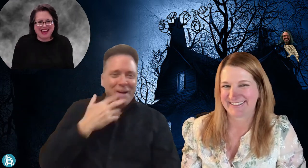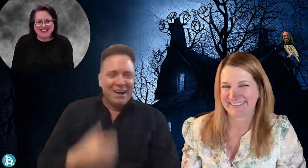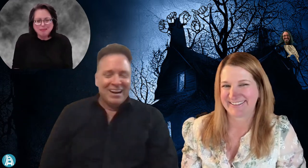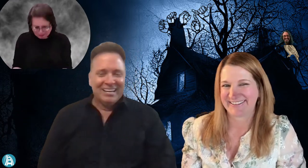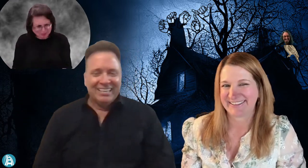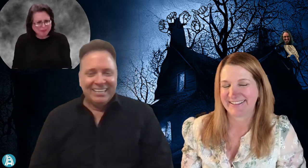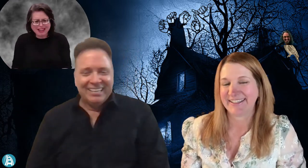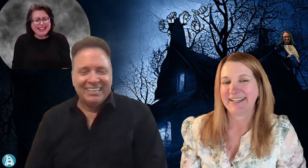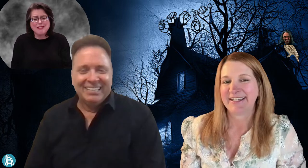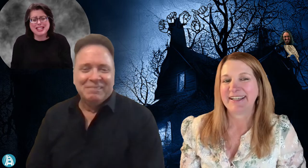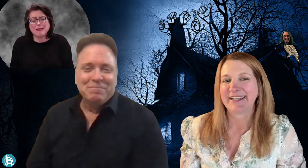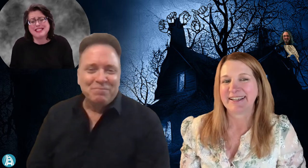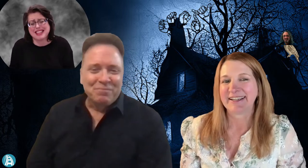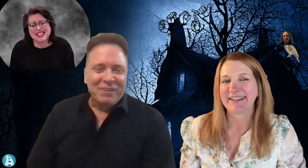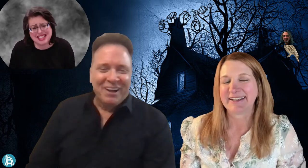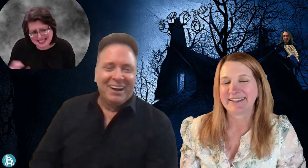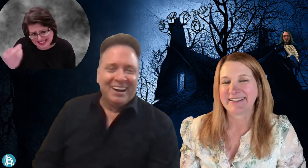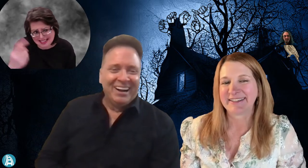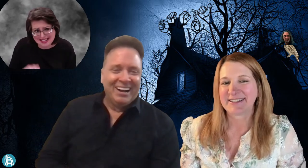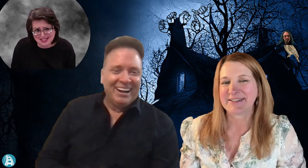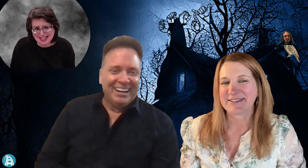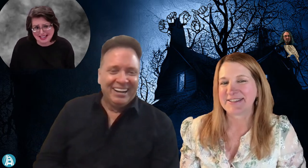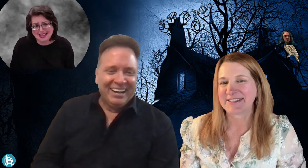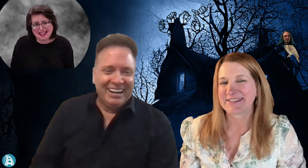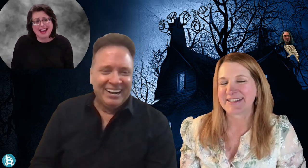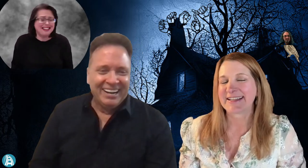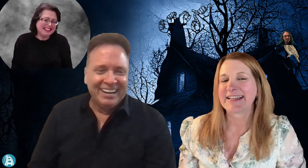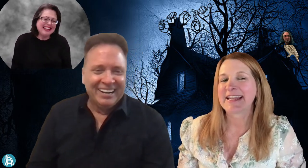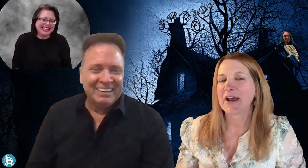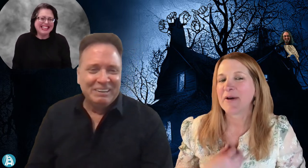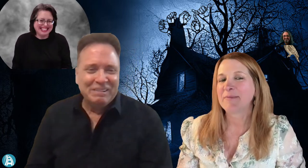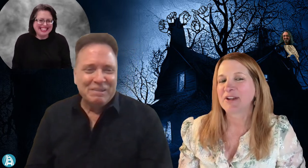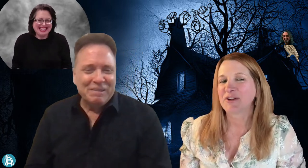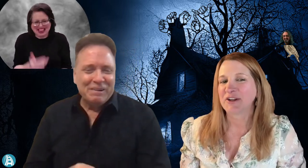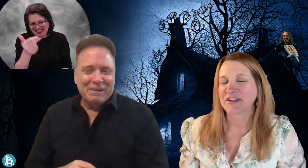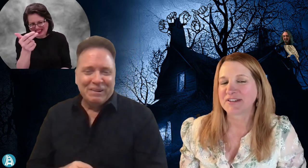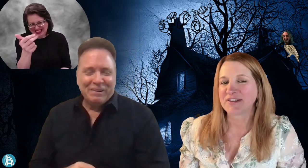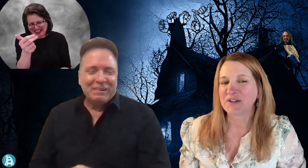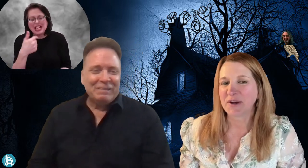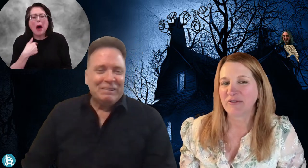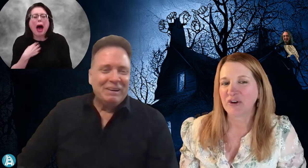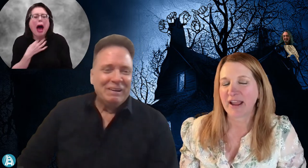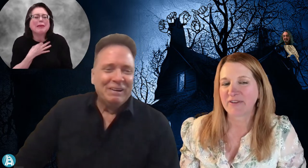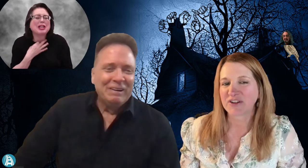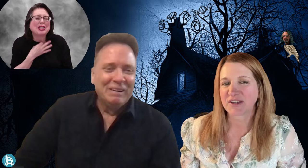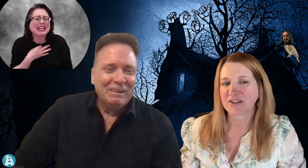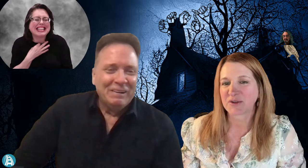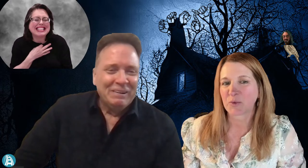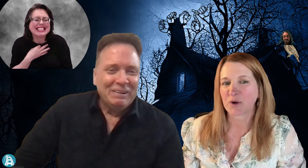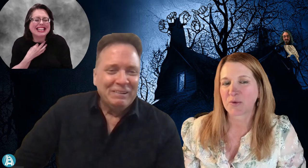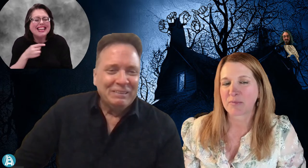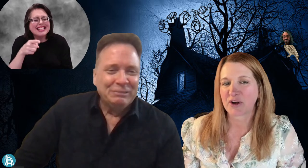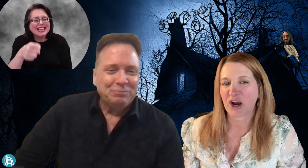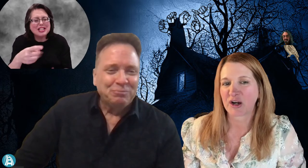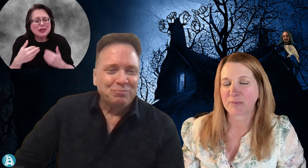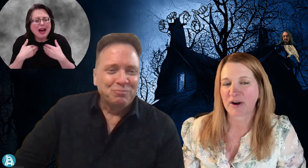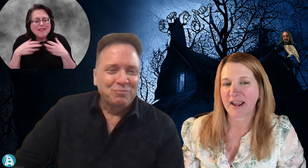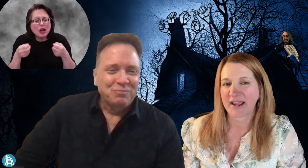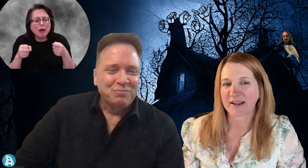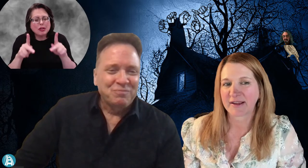head. And every time I say Scientastic, I think of saying it like that. Now, I'm curious. Did you ever have a chance to work with Bernard Bragg?